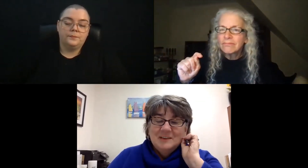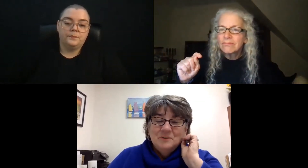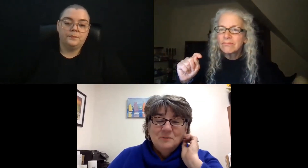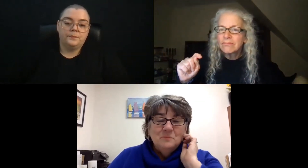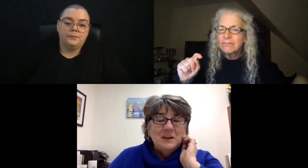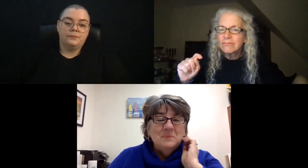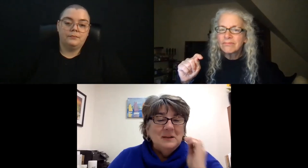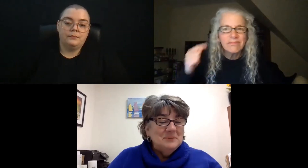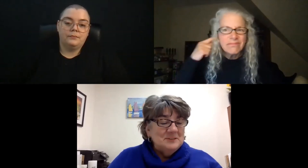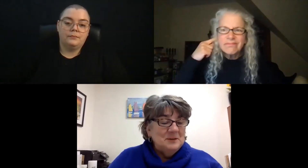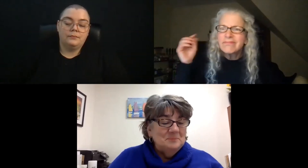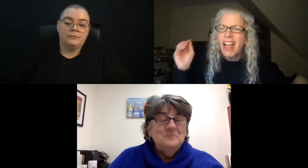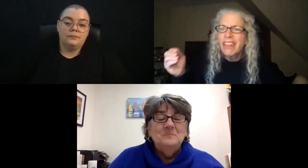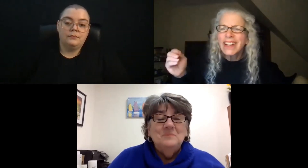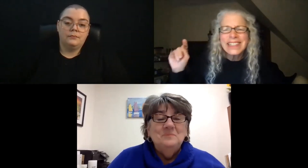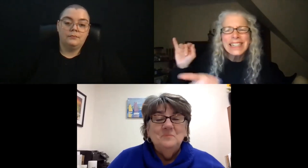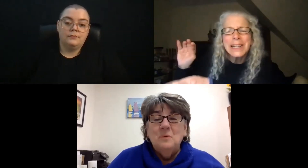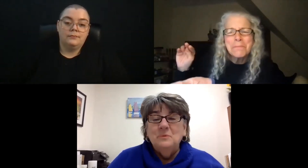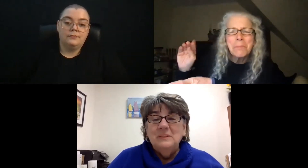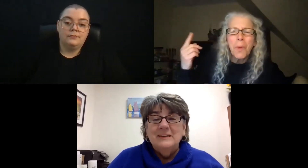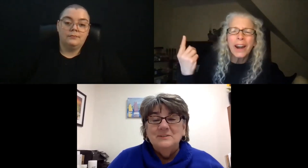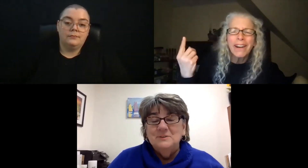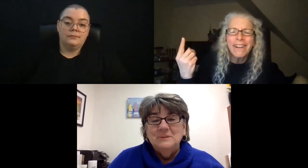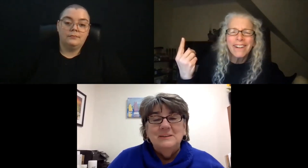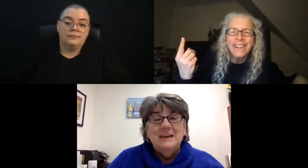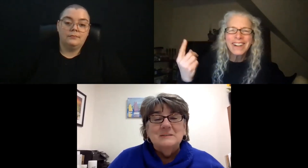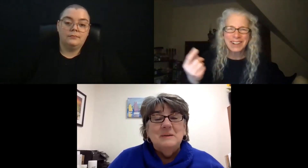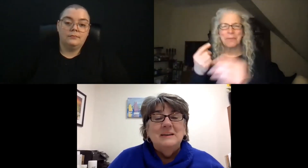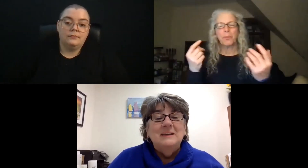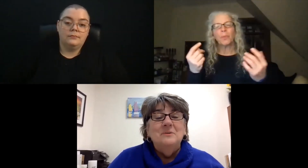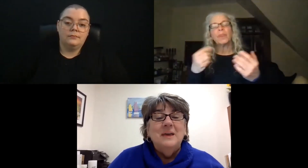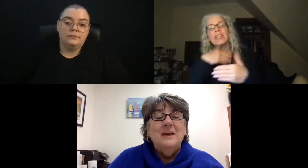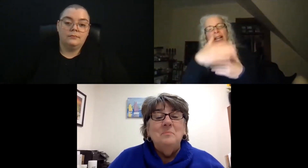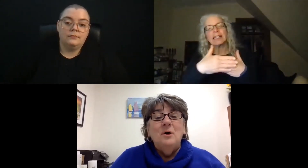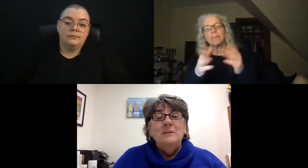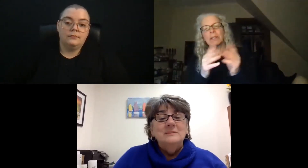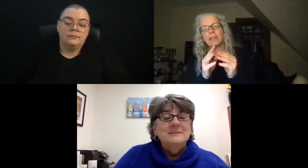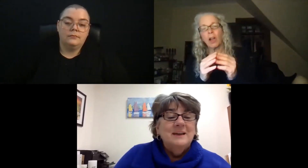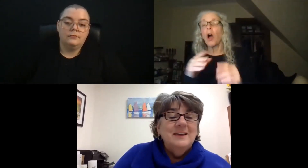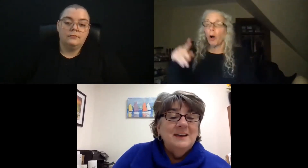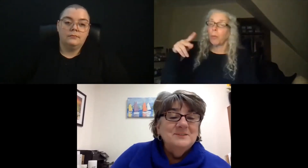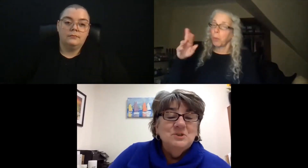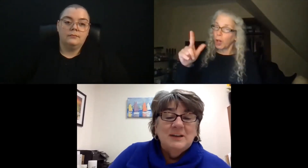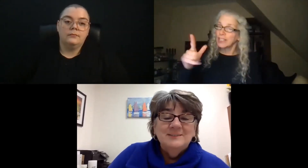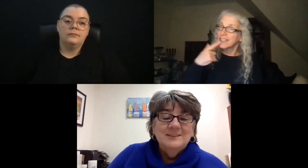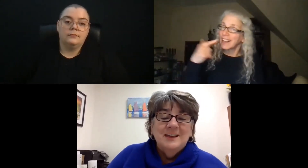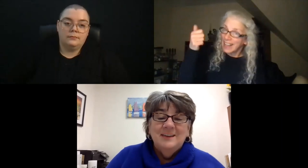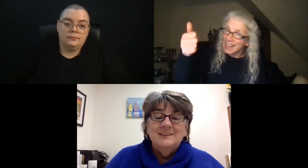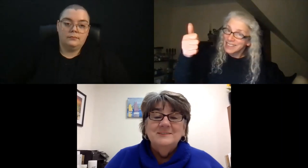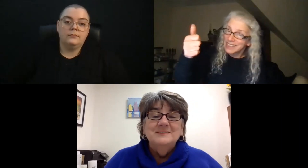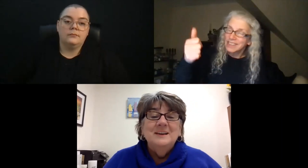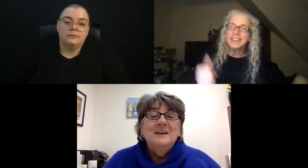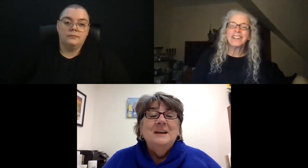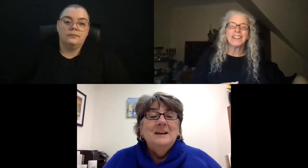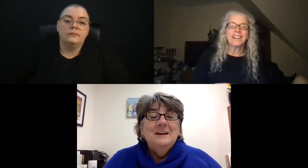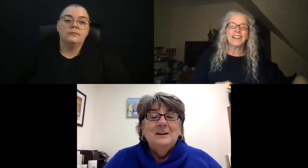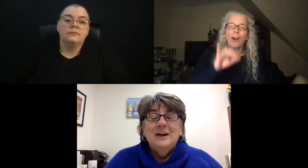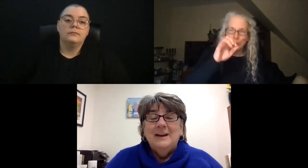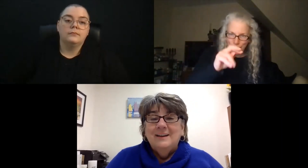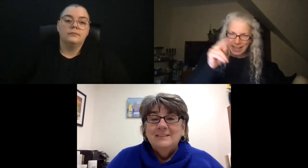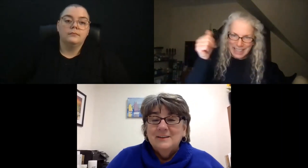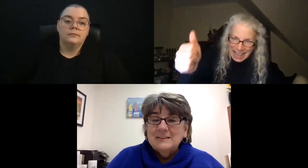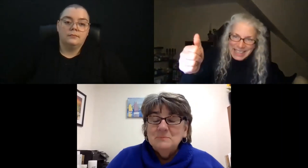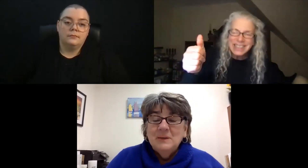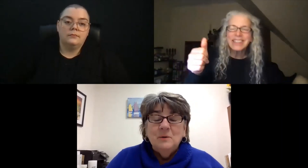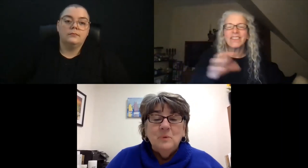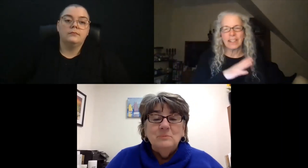I haven't heard from anybody but Tim. What would we like to do at the next meeting? Okay. Paul is saying yes. Jen is saying yes. All